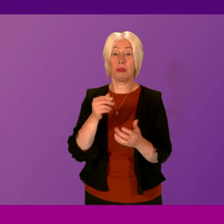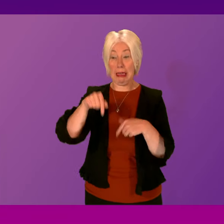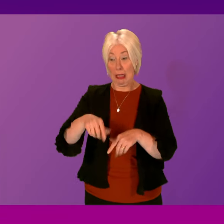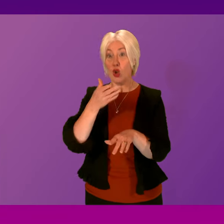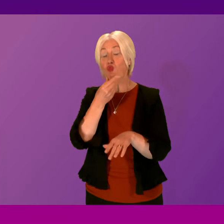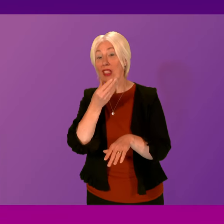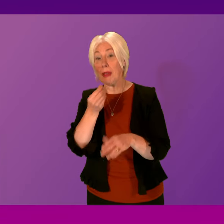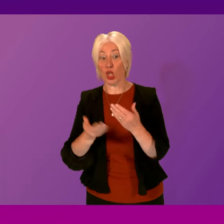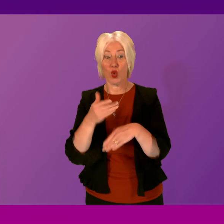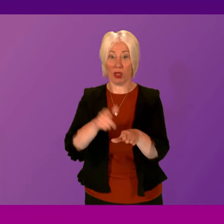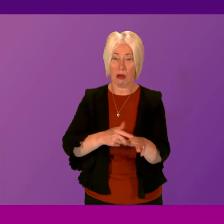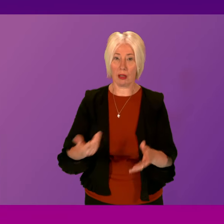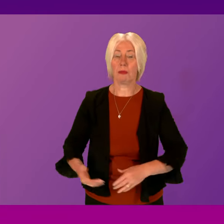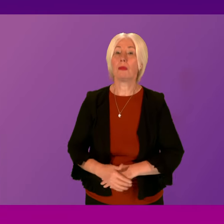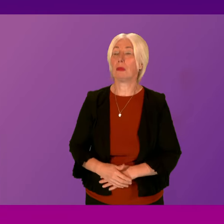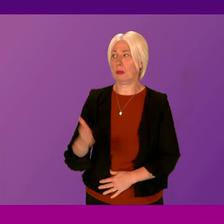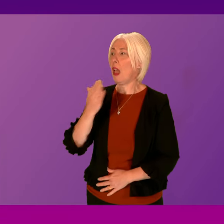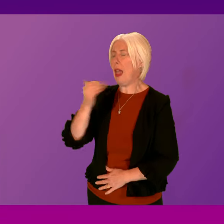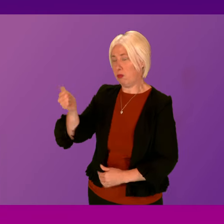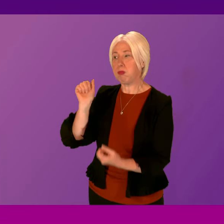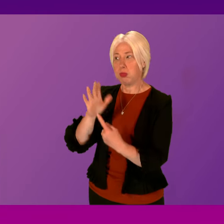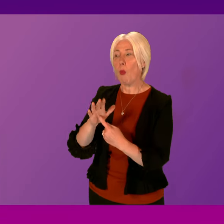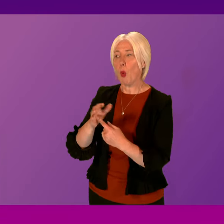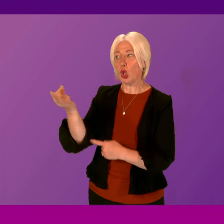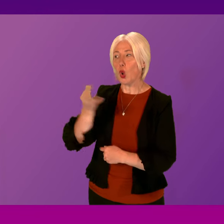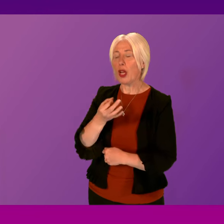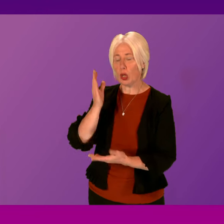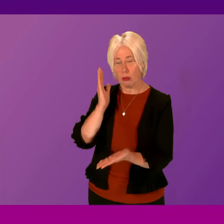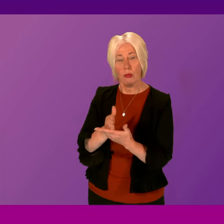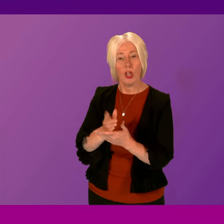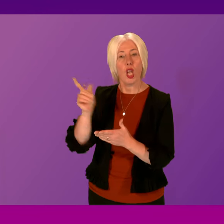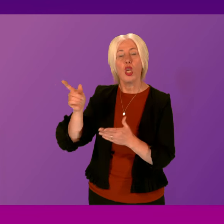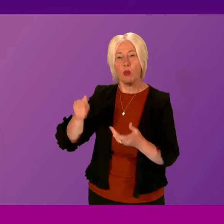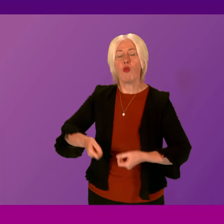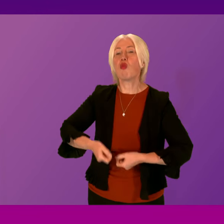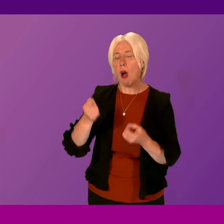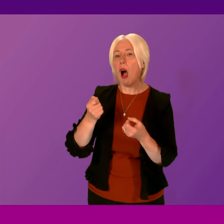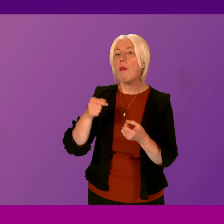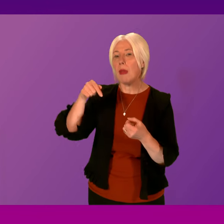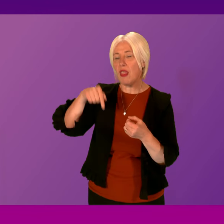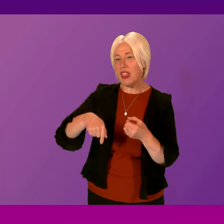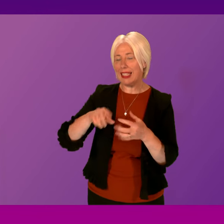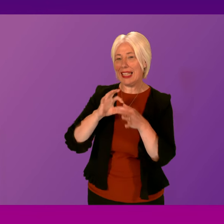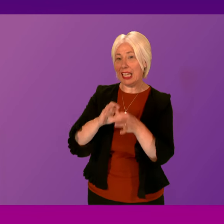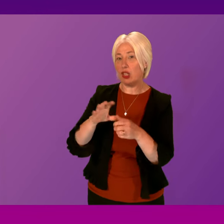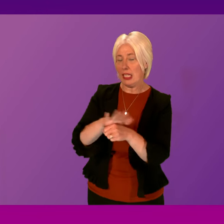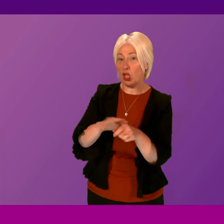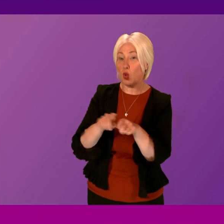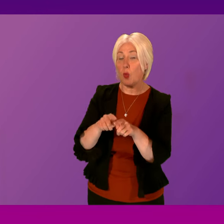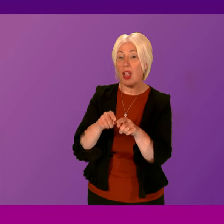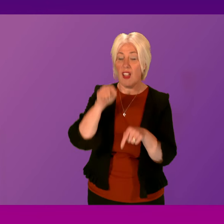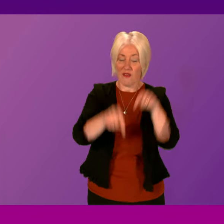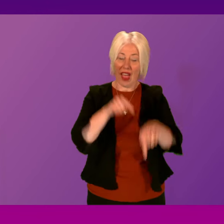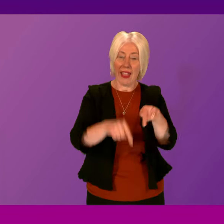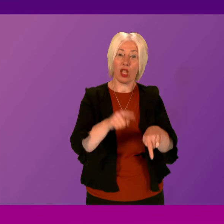Can I also thank Polly McNeill for an important question and recognise that she has raised issues in this regard and particularly around violence against women and